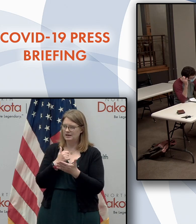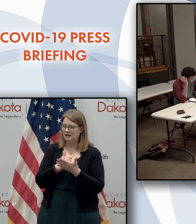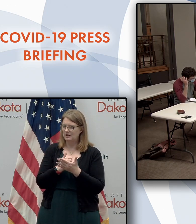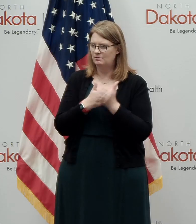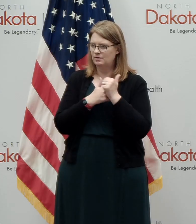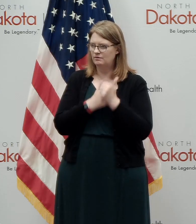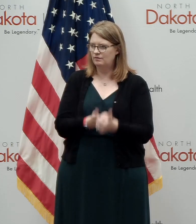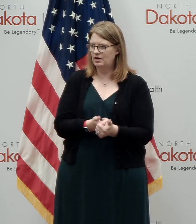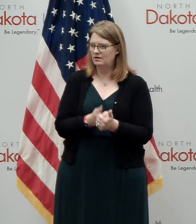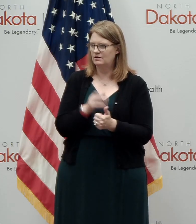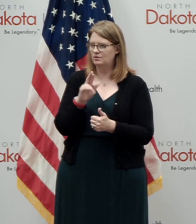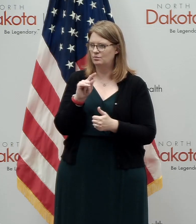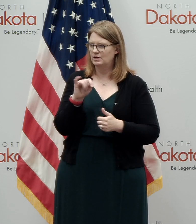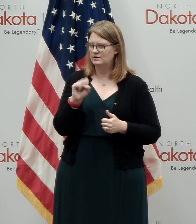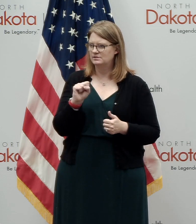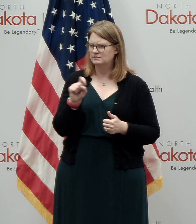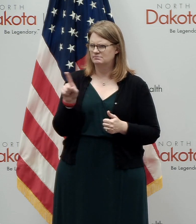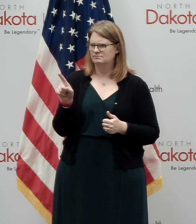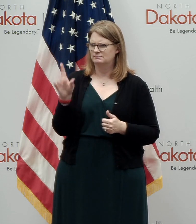Uh,